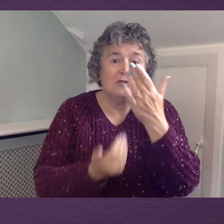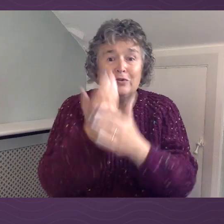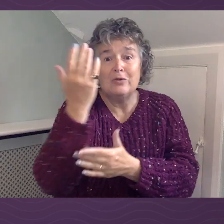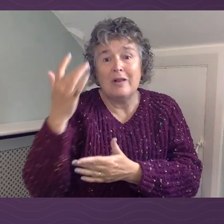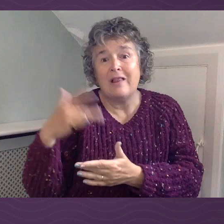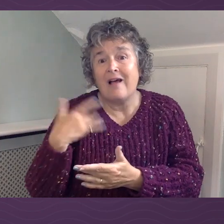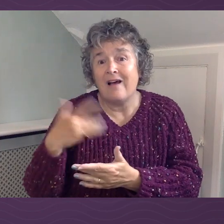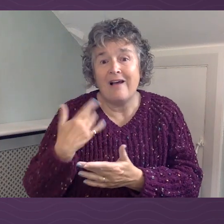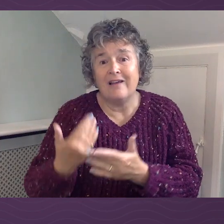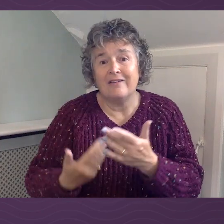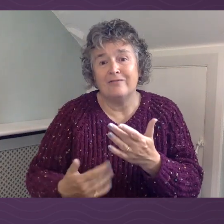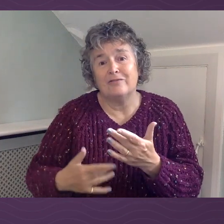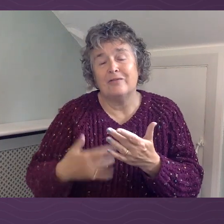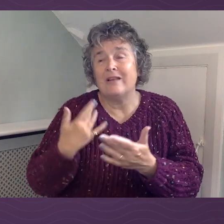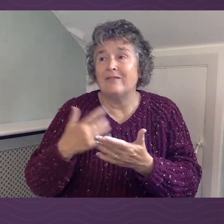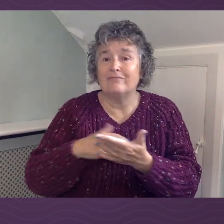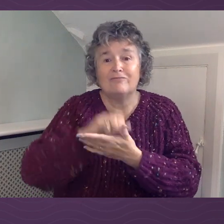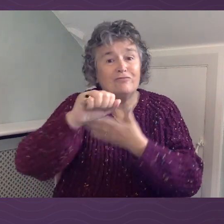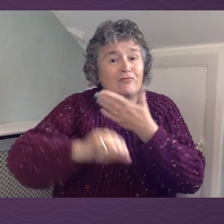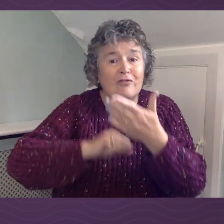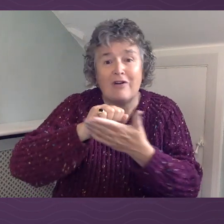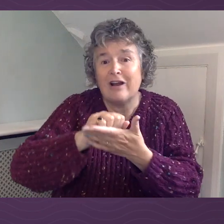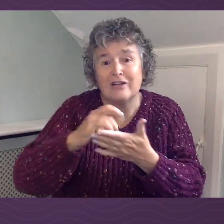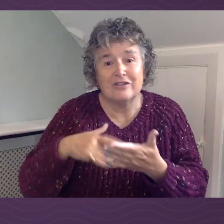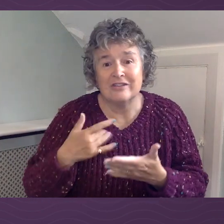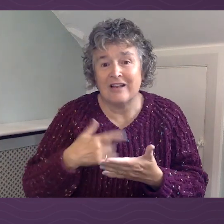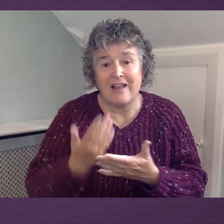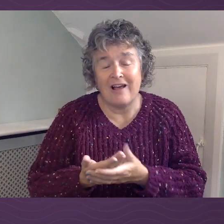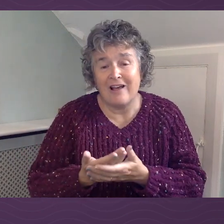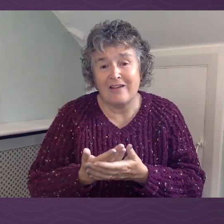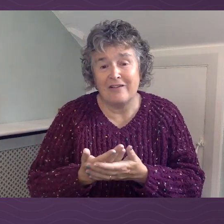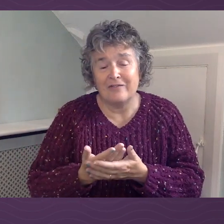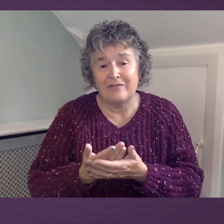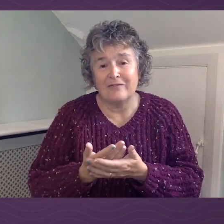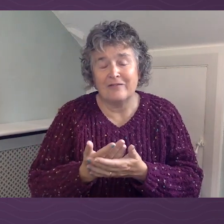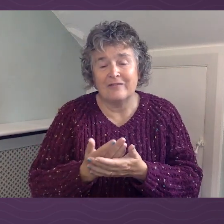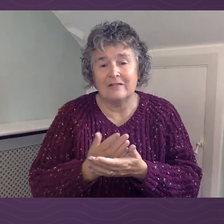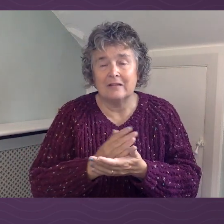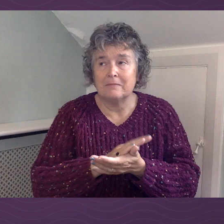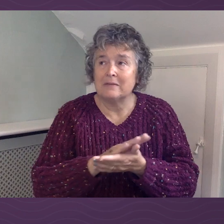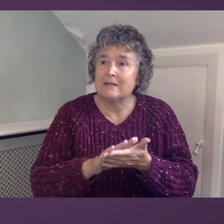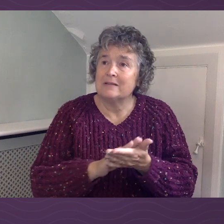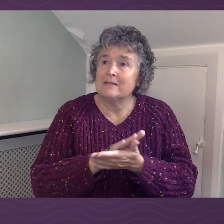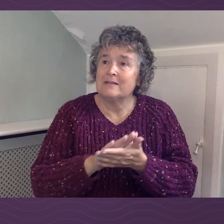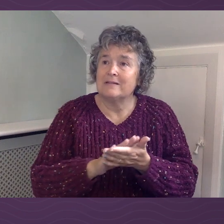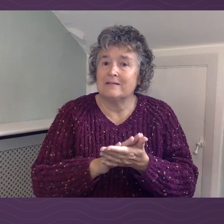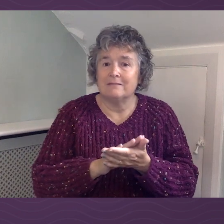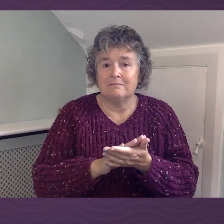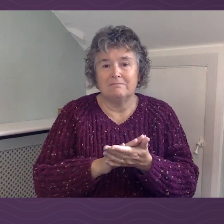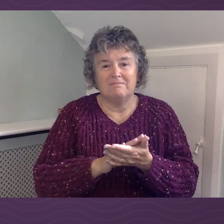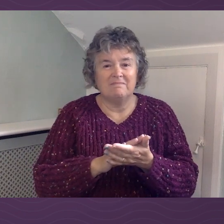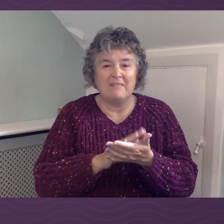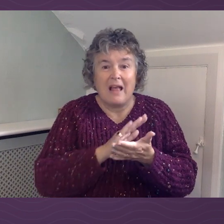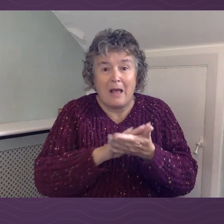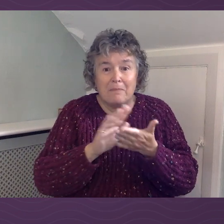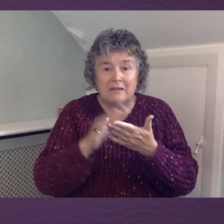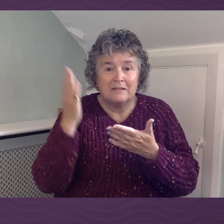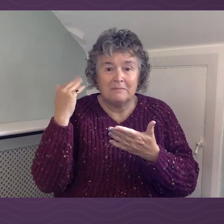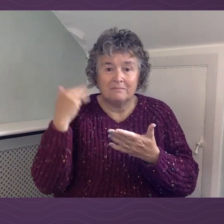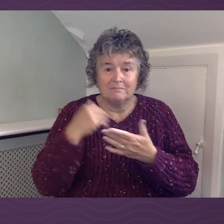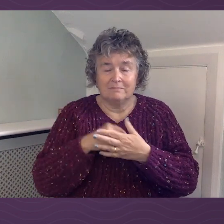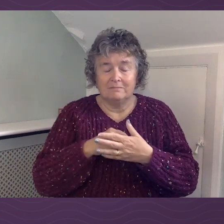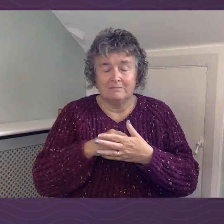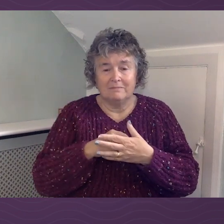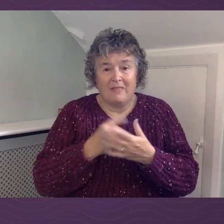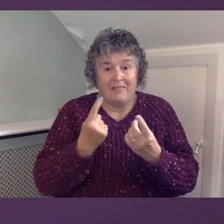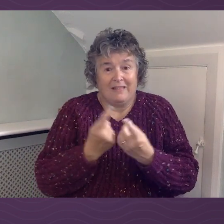to live a righteous life. That means that those habits you have that you hate, those